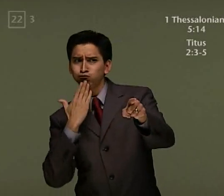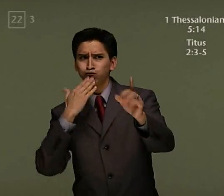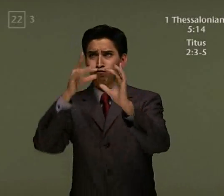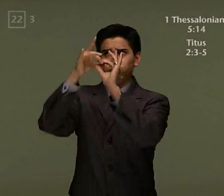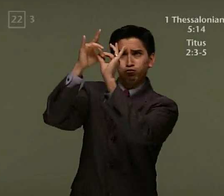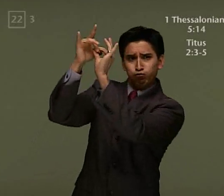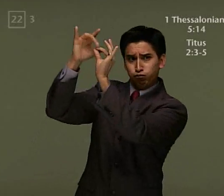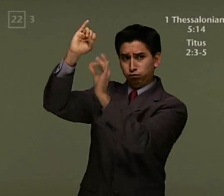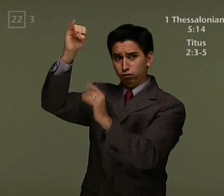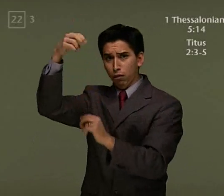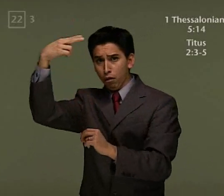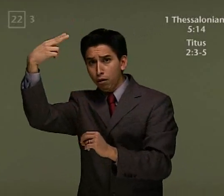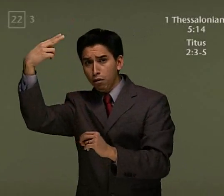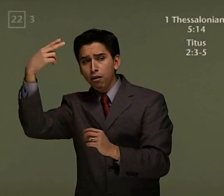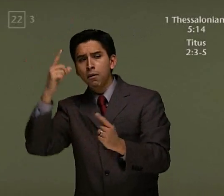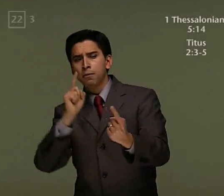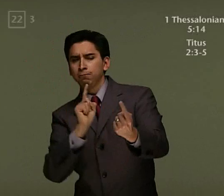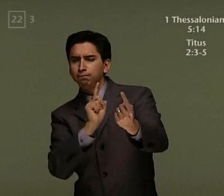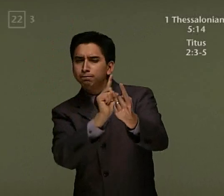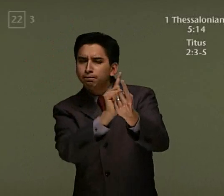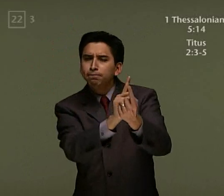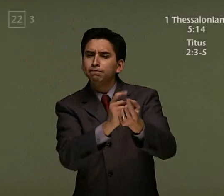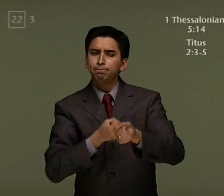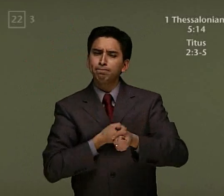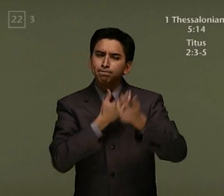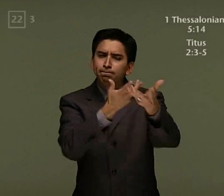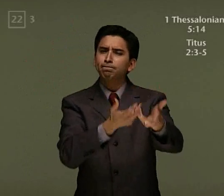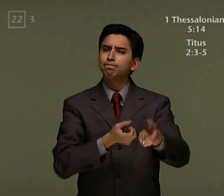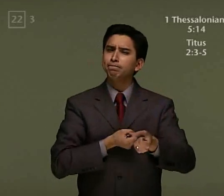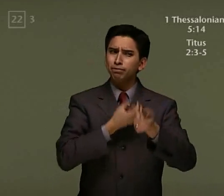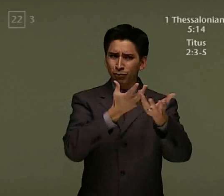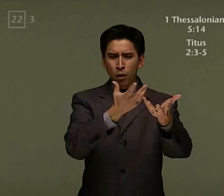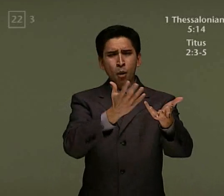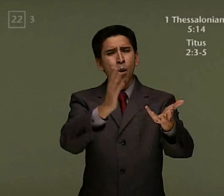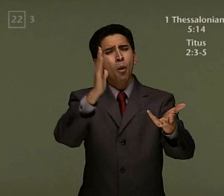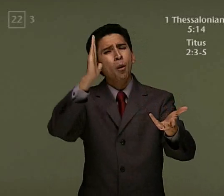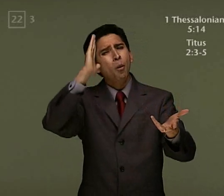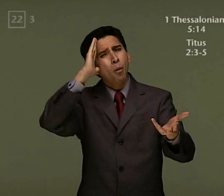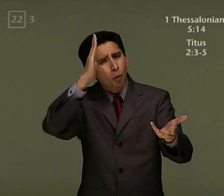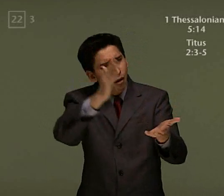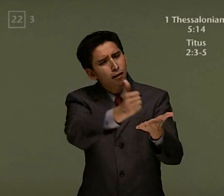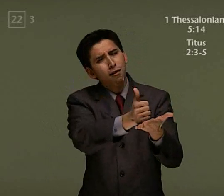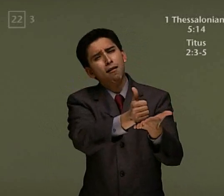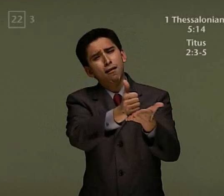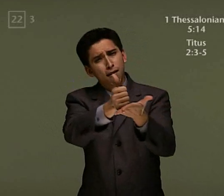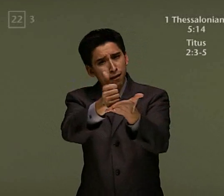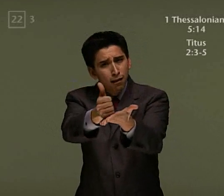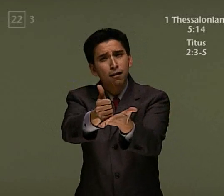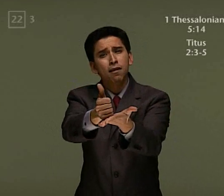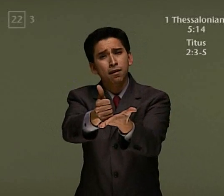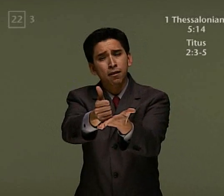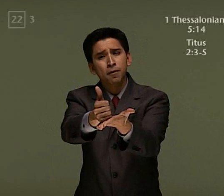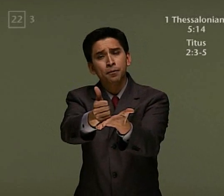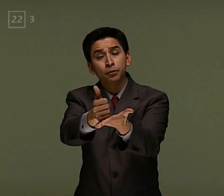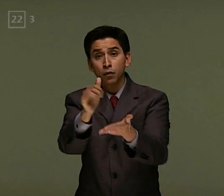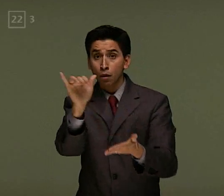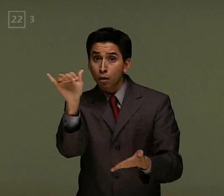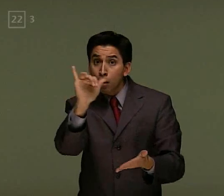dead and they gave me no ives No ives Fuck you rap nigga Cause you scared of your damn sick Bitch suck my dick